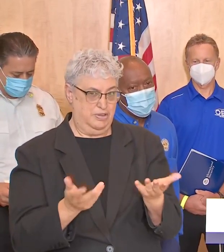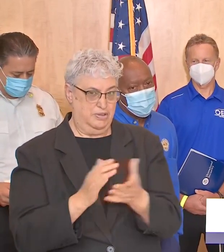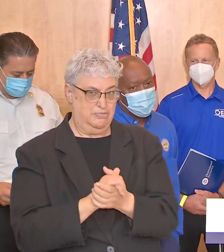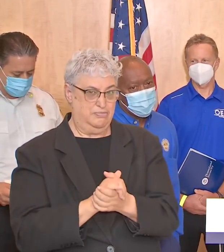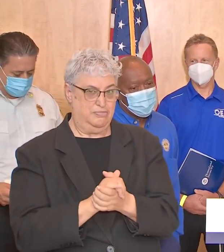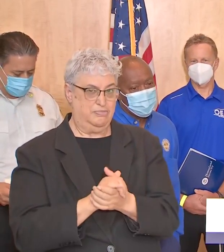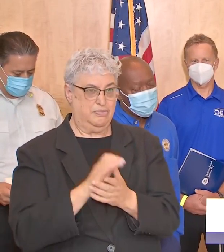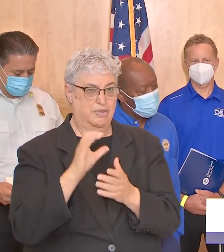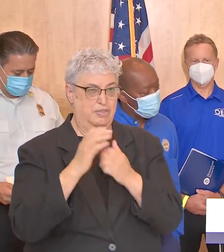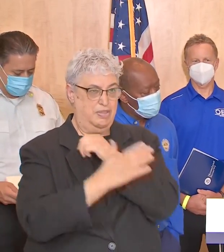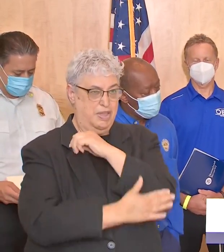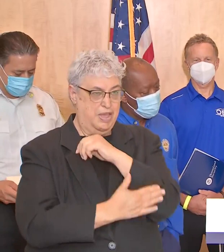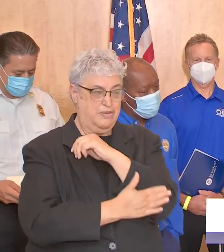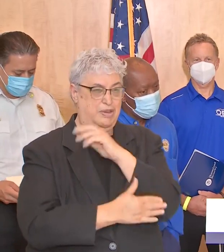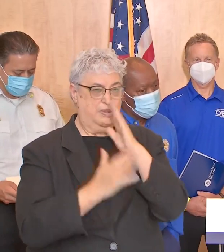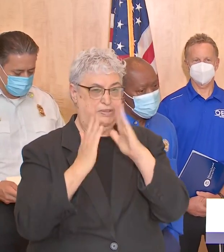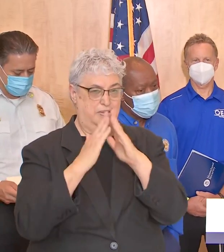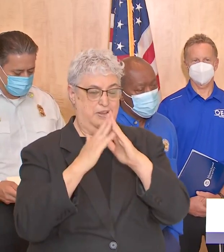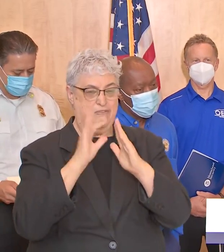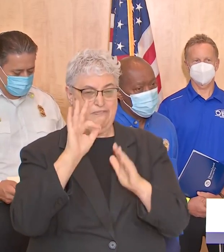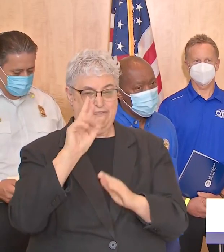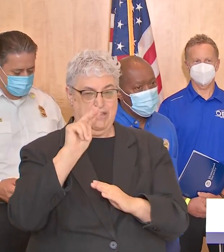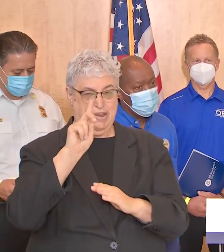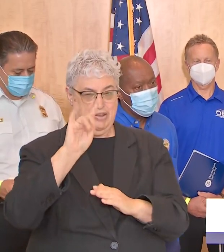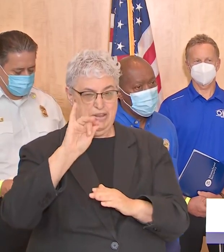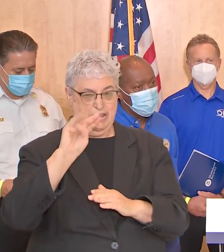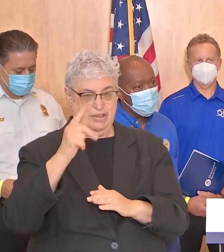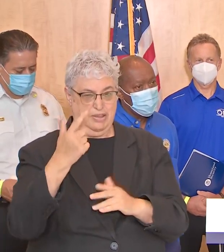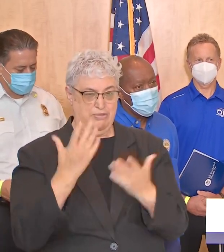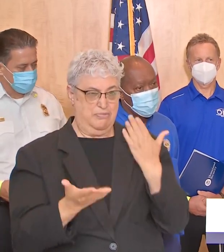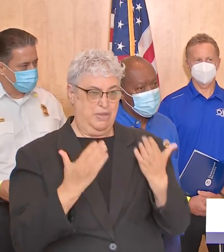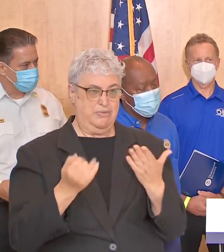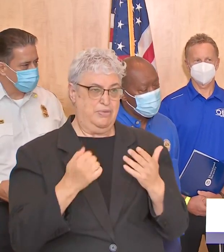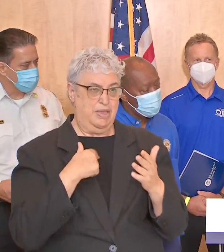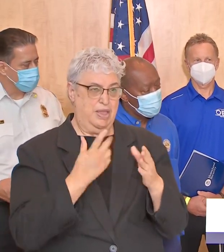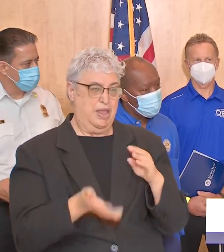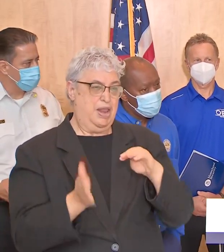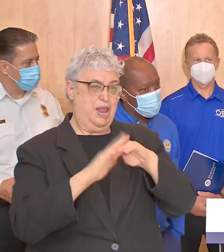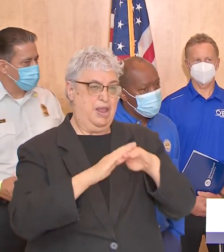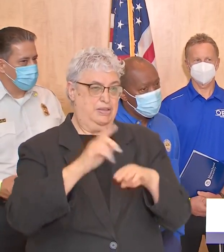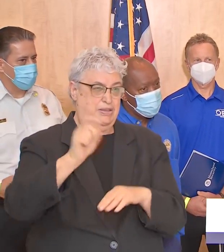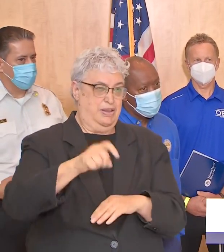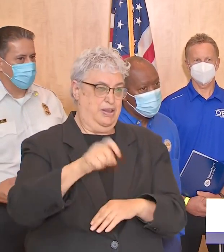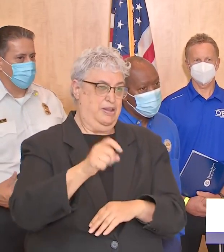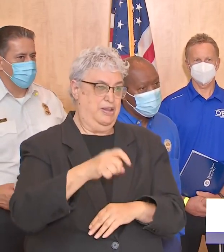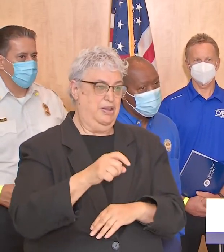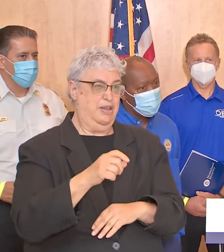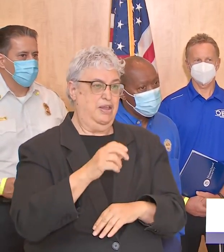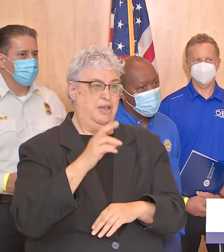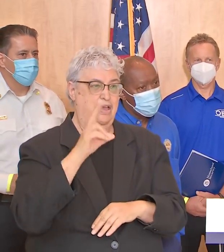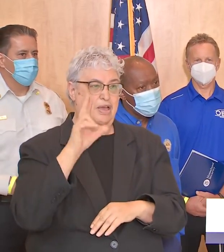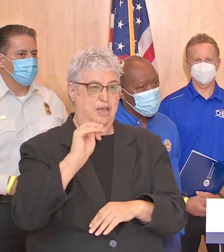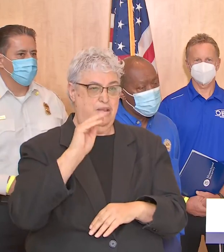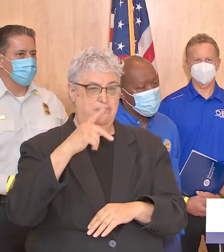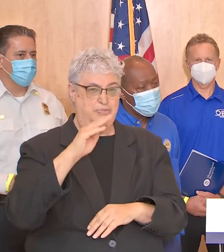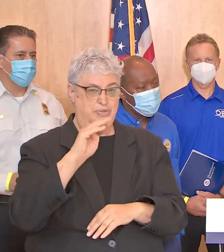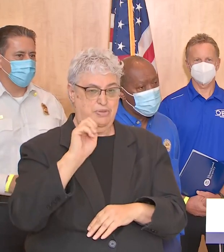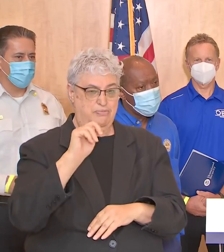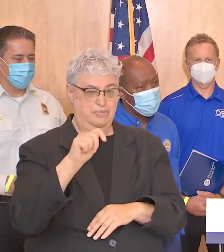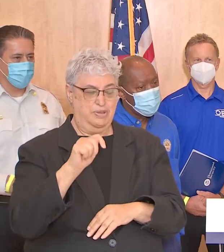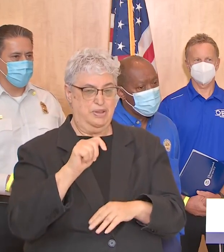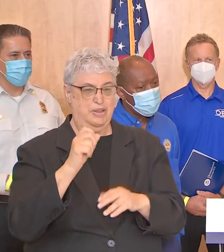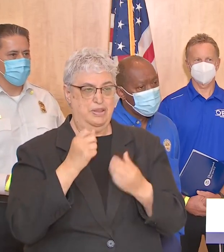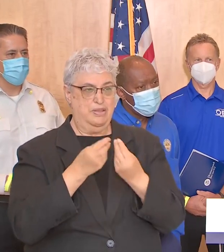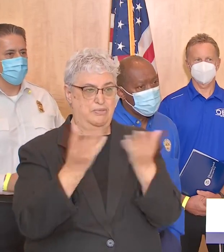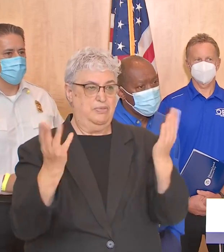county and city funding federal funding that now may be an enhanced need the unemployment dollars the cash disbursement and